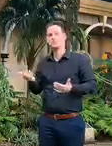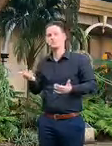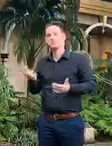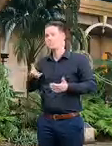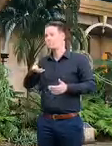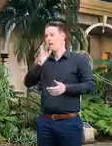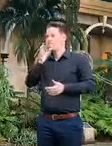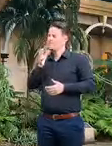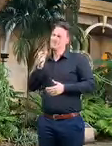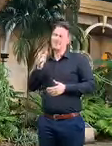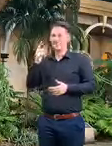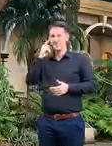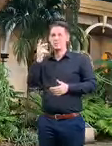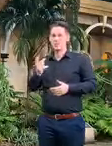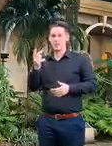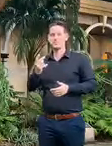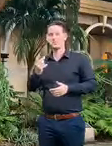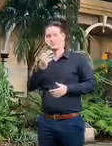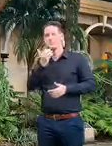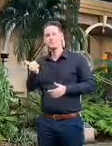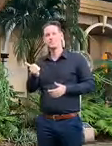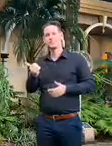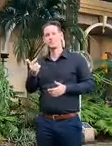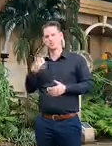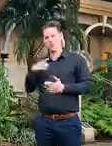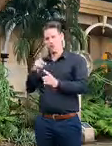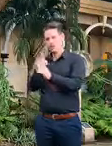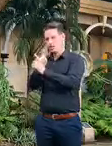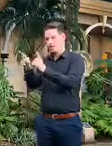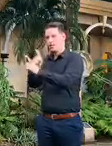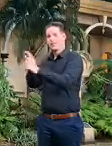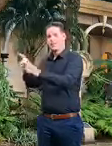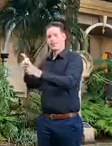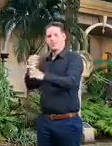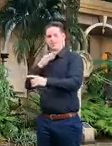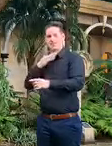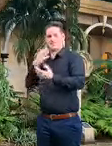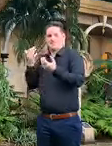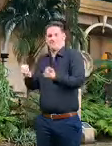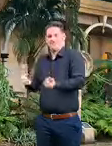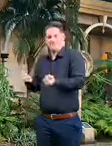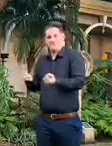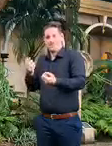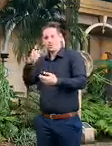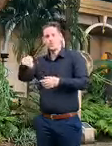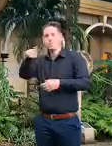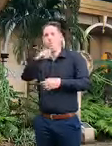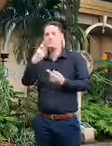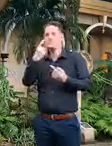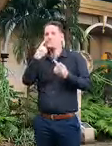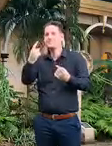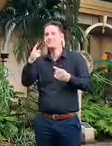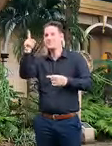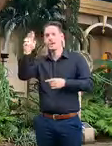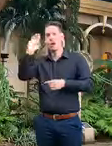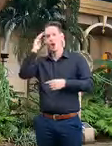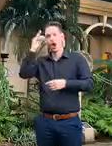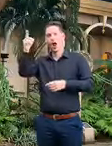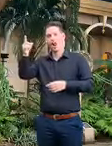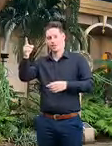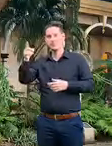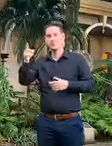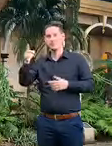maybe reconsider because it's that close contact and you know everyone's seen those images uh in ireland